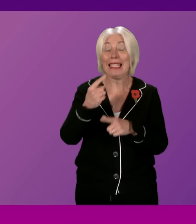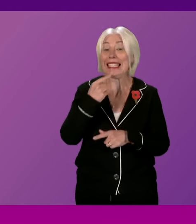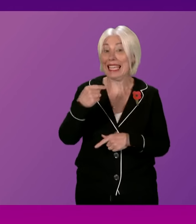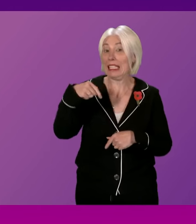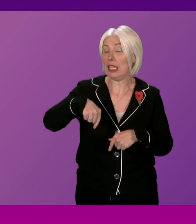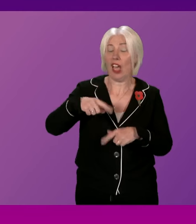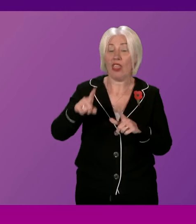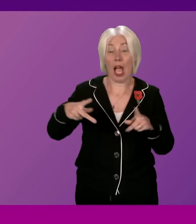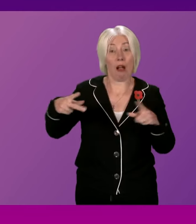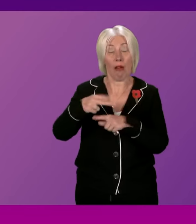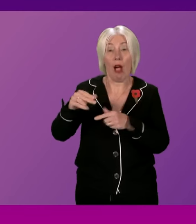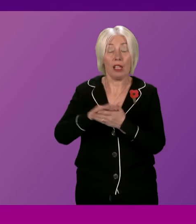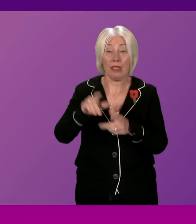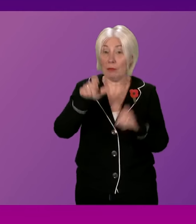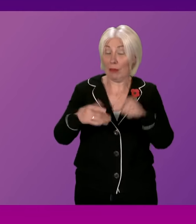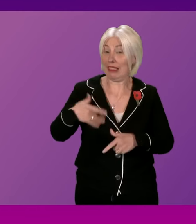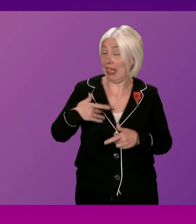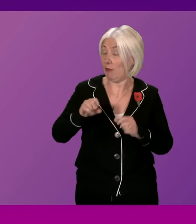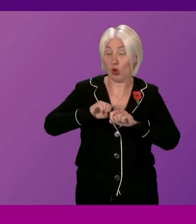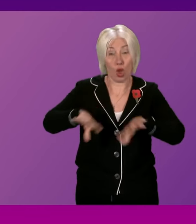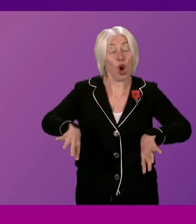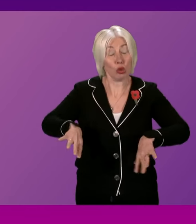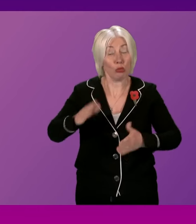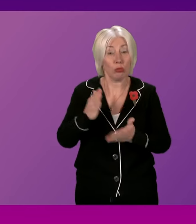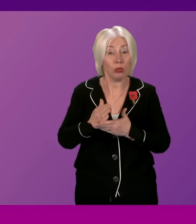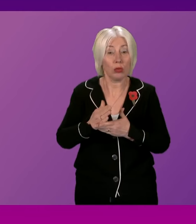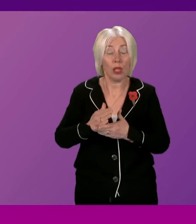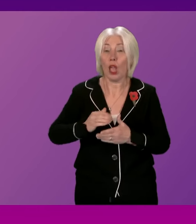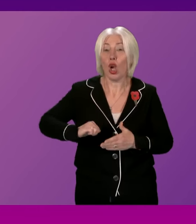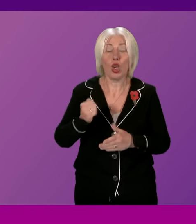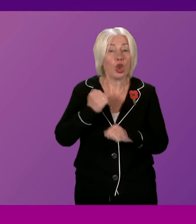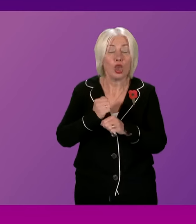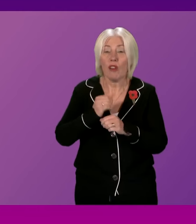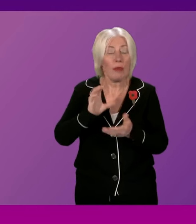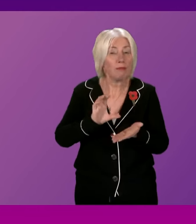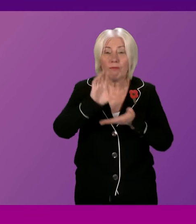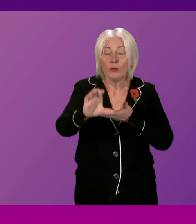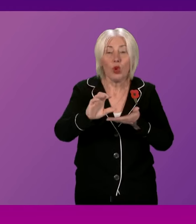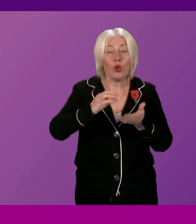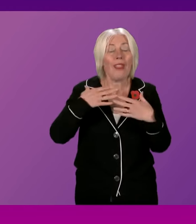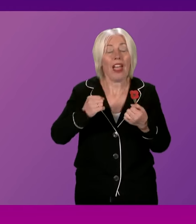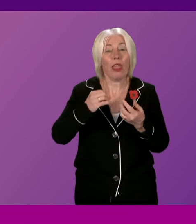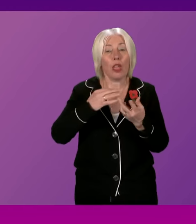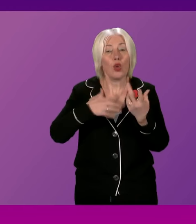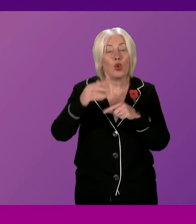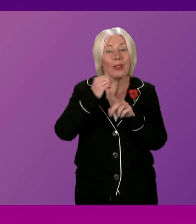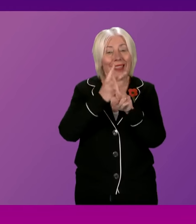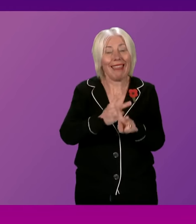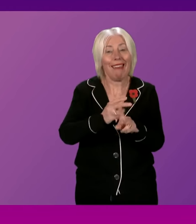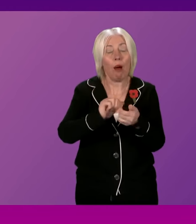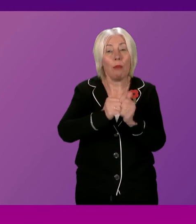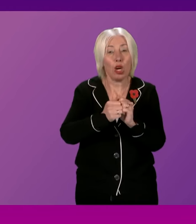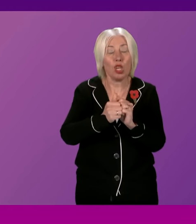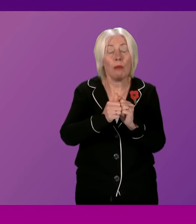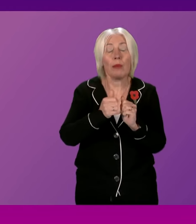could result in lives being lost. I understand the government has put a funding offer to the Health and Social Care Partnership in Glasgow, but that was